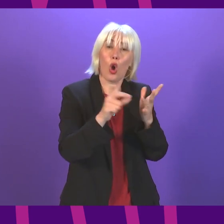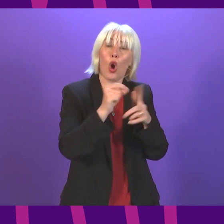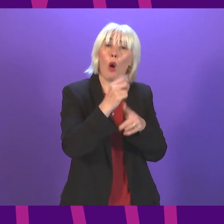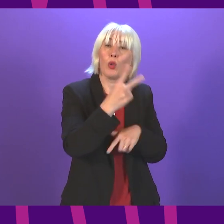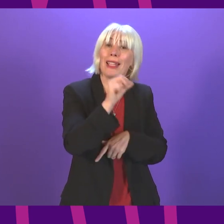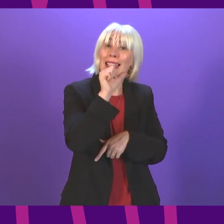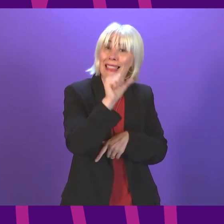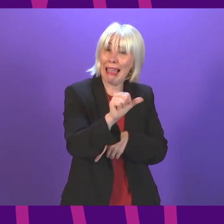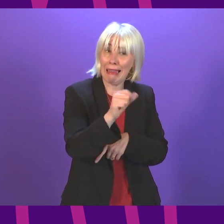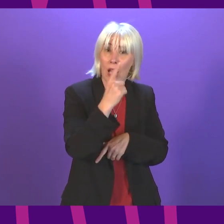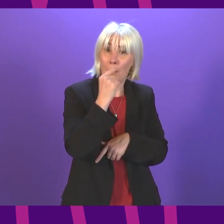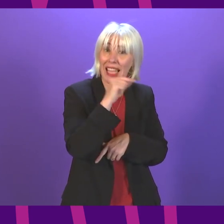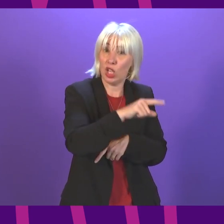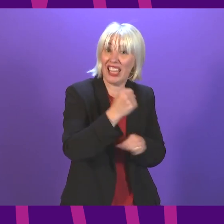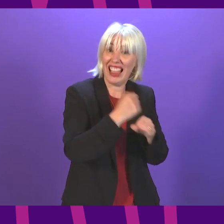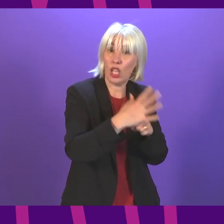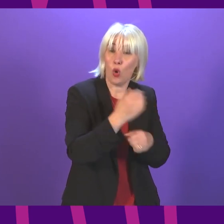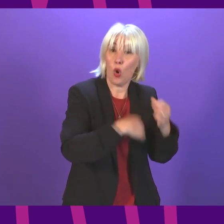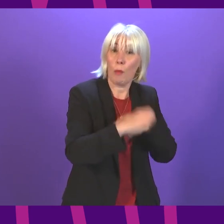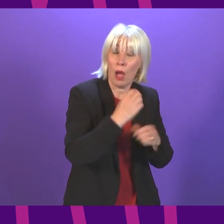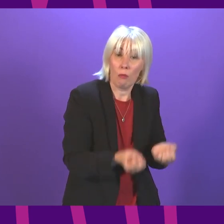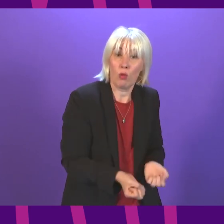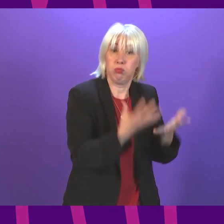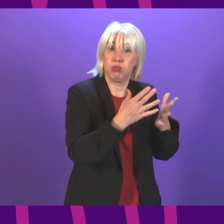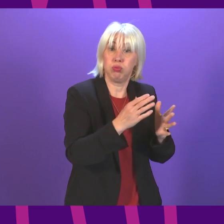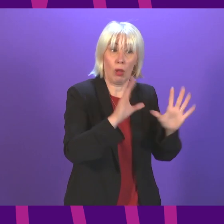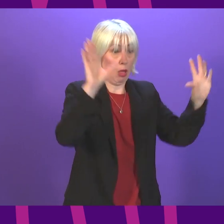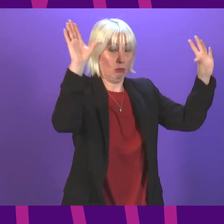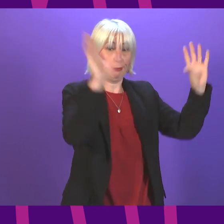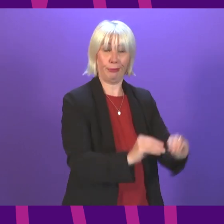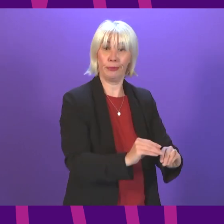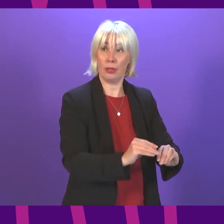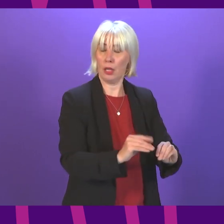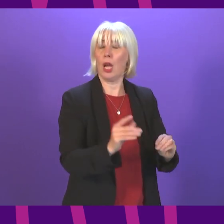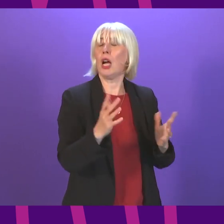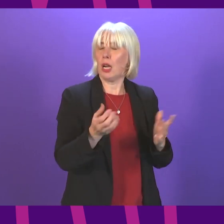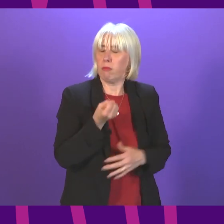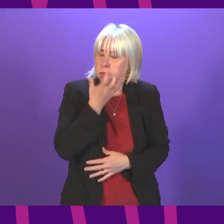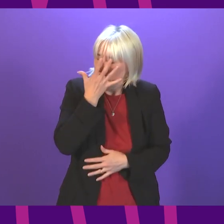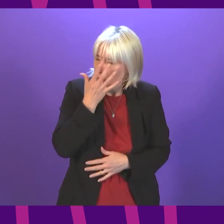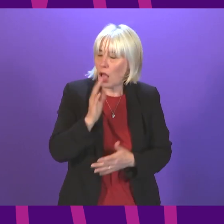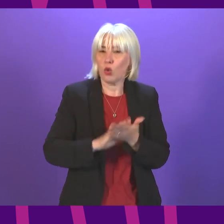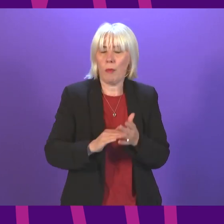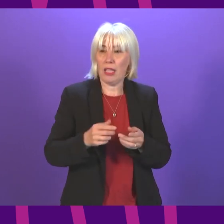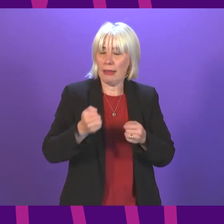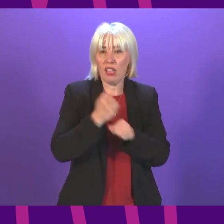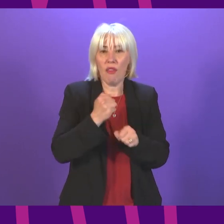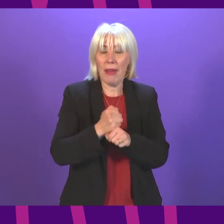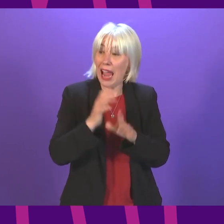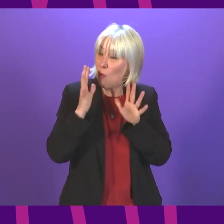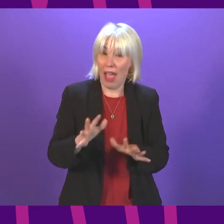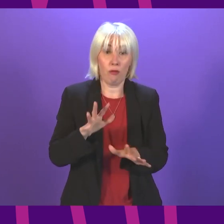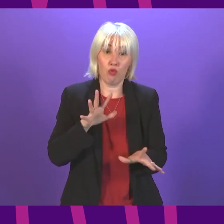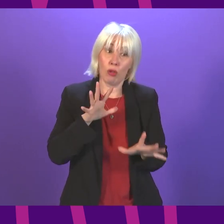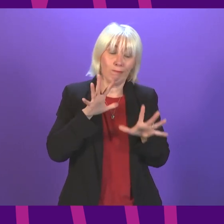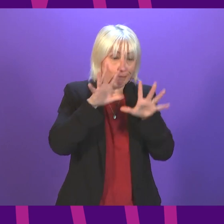bringing Glasgow to a halt. It is a national humiliation and a failure of leadership from this Government. The Minister must get a grip and get a grip